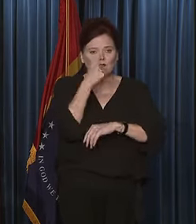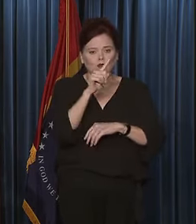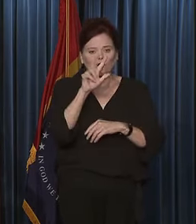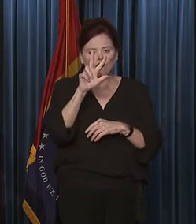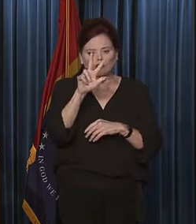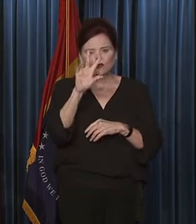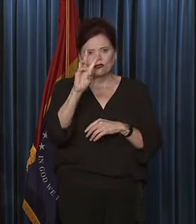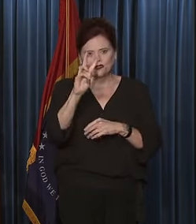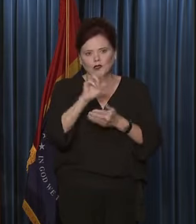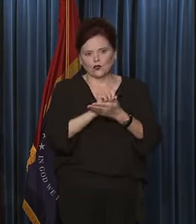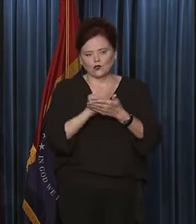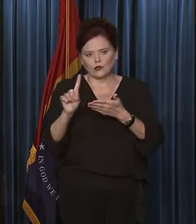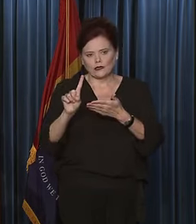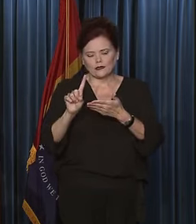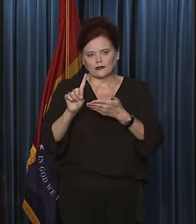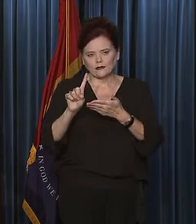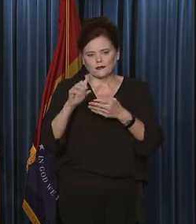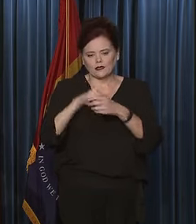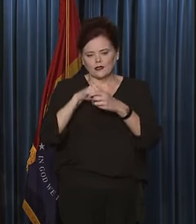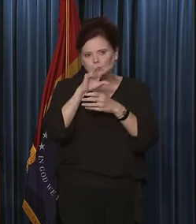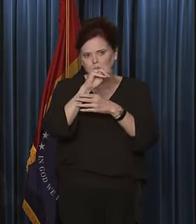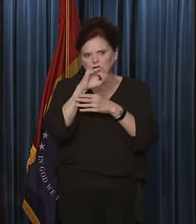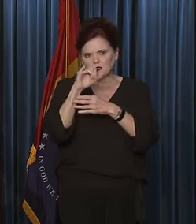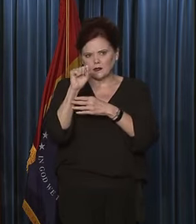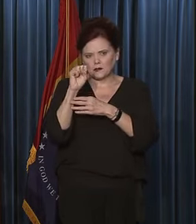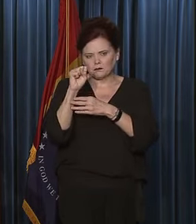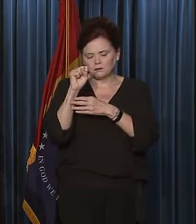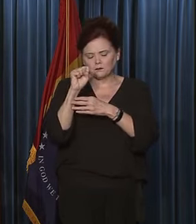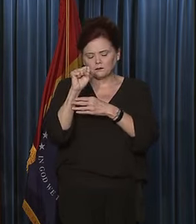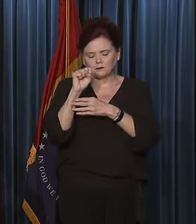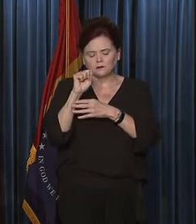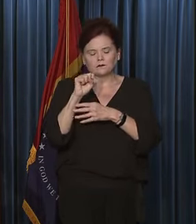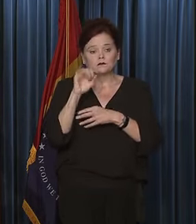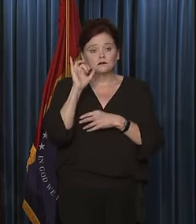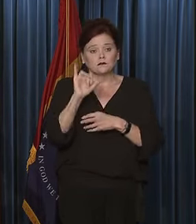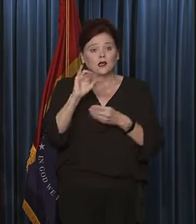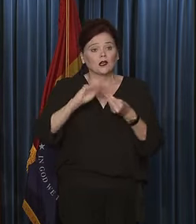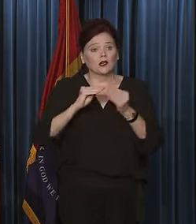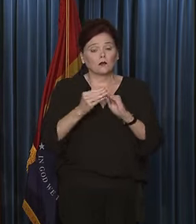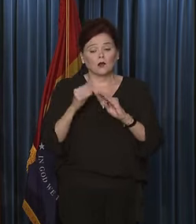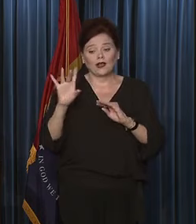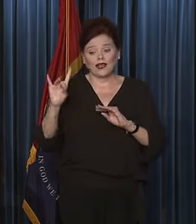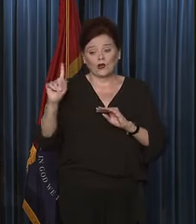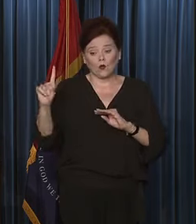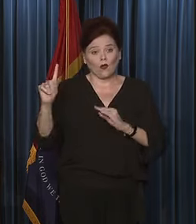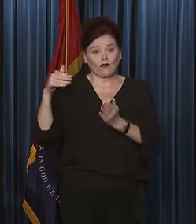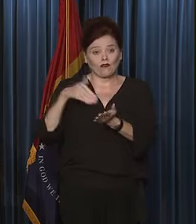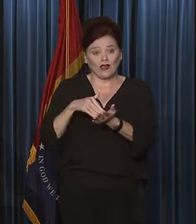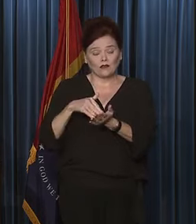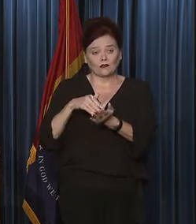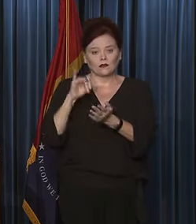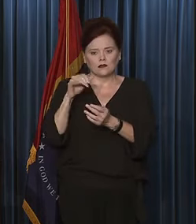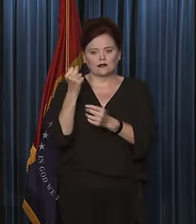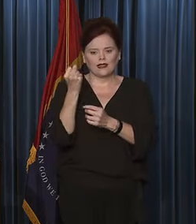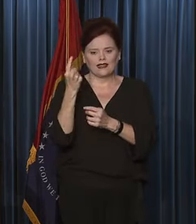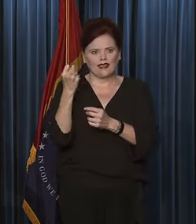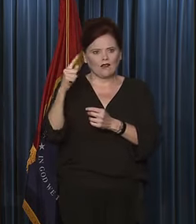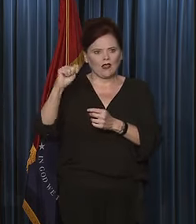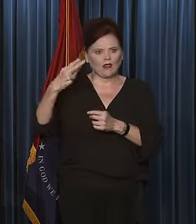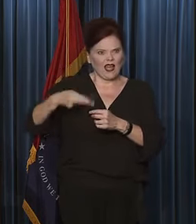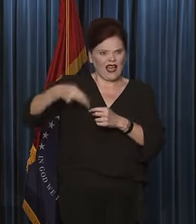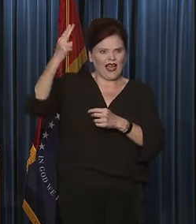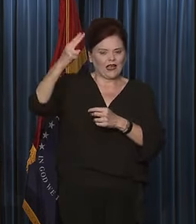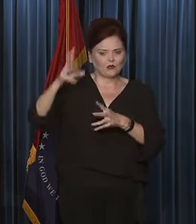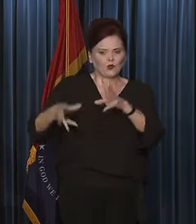36 weeks in Mississippi. This number of 81,000 is the 11th highest